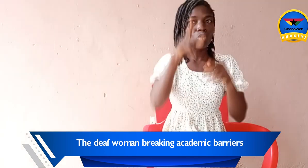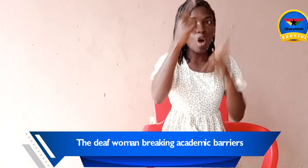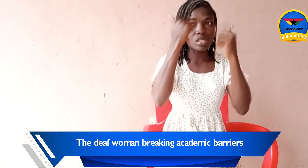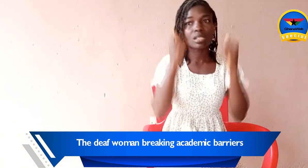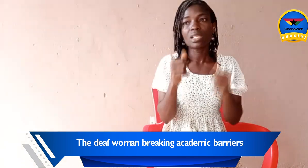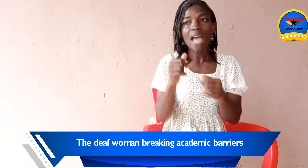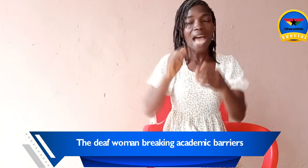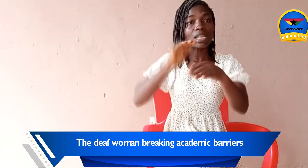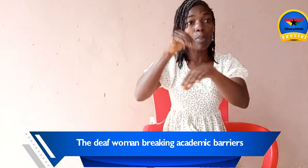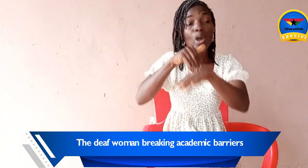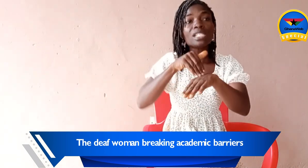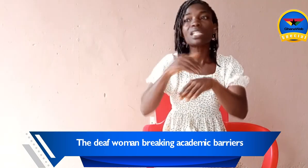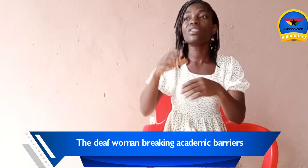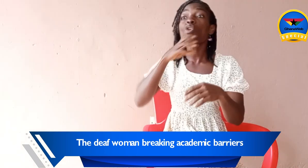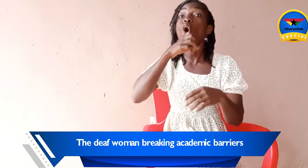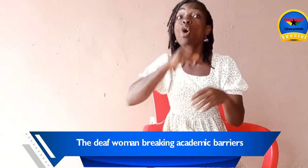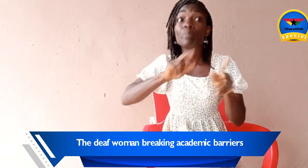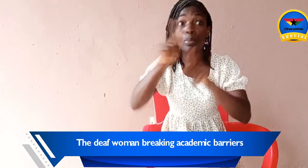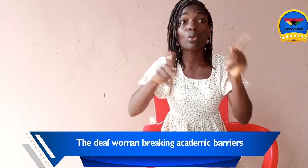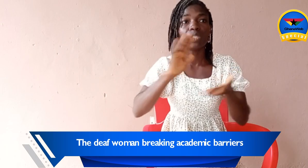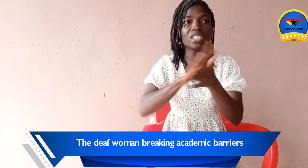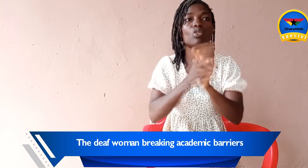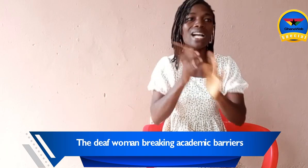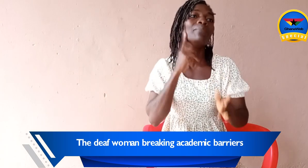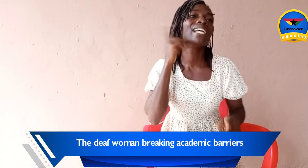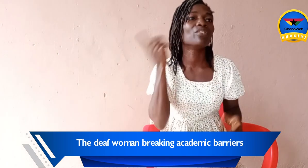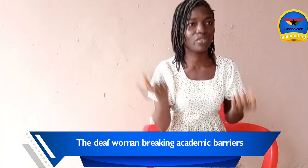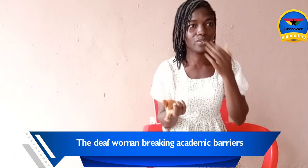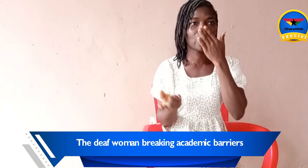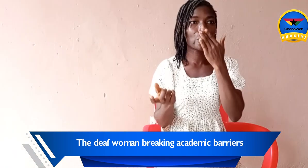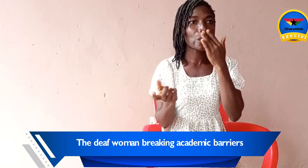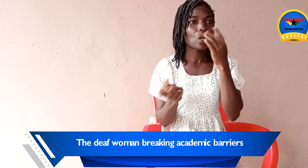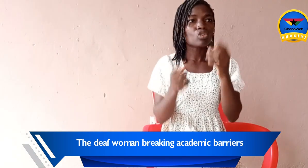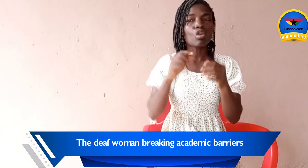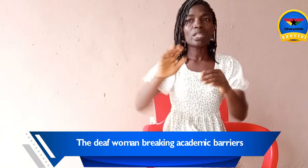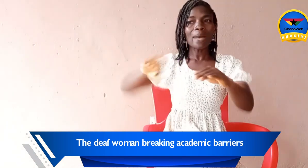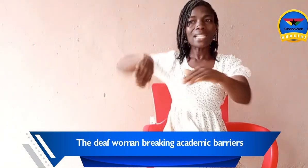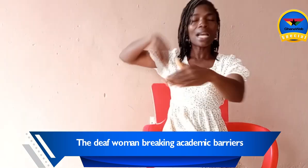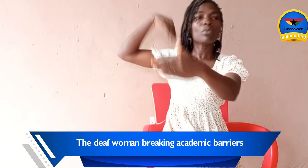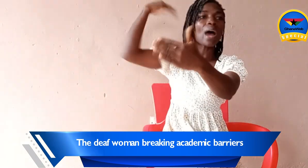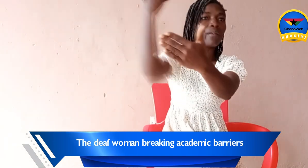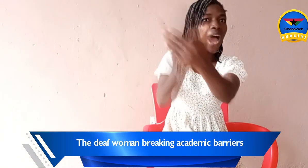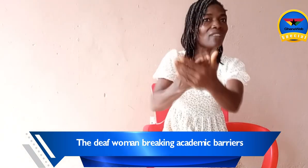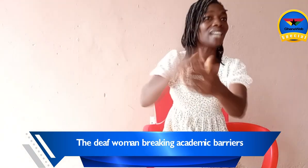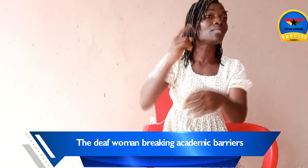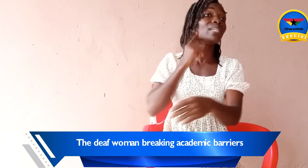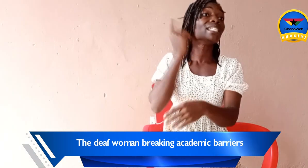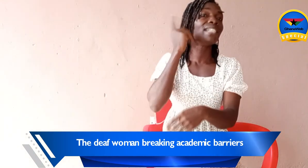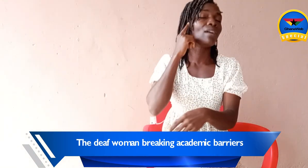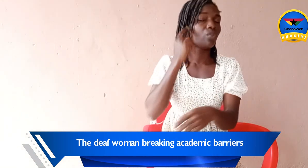at a point, giving old people, they will become deaf. So, by the time we arrive at being deaf, we are